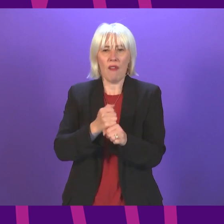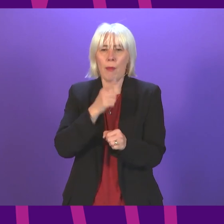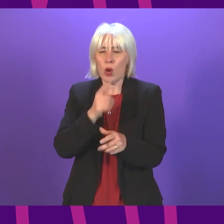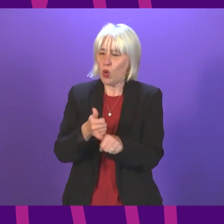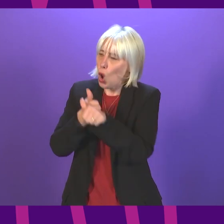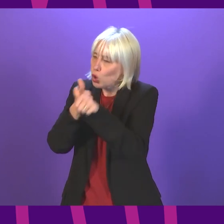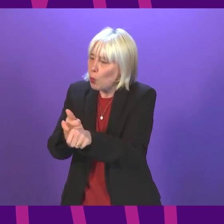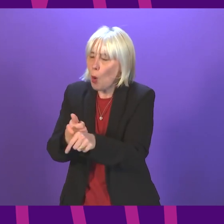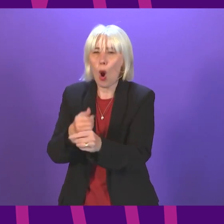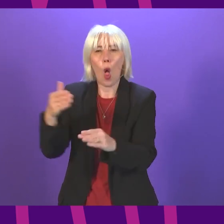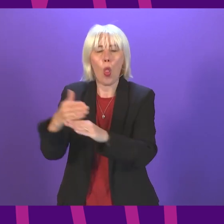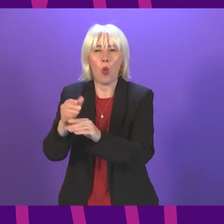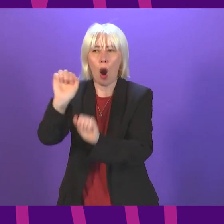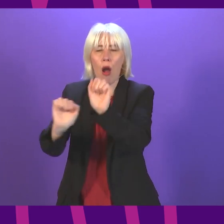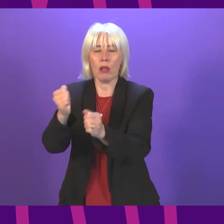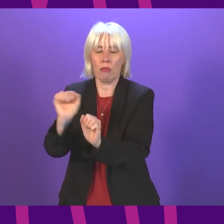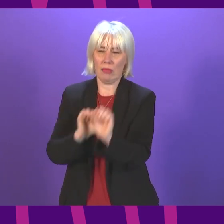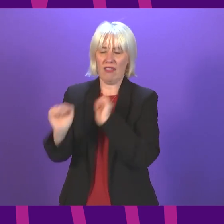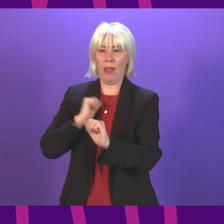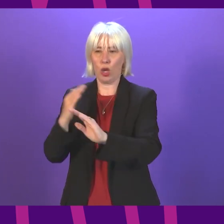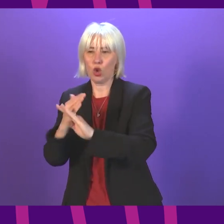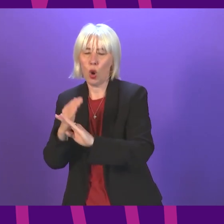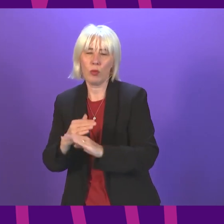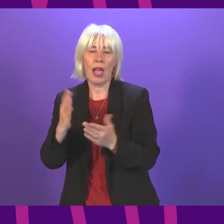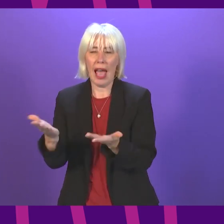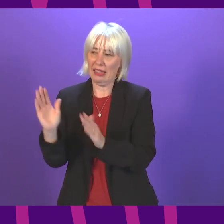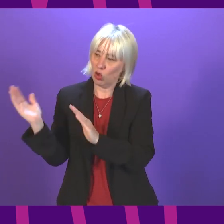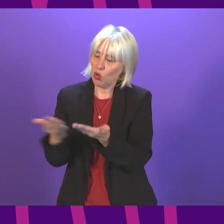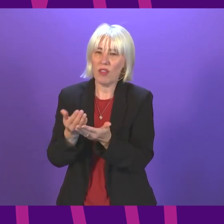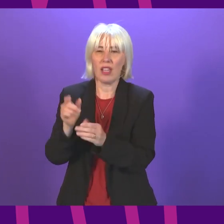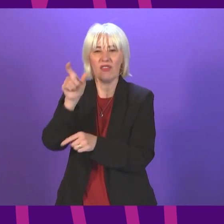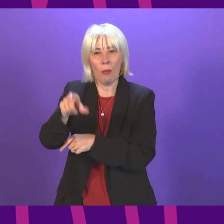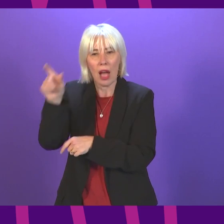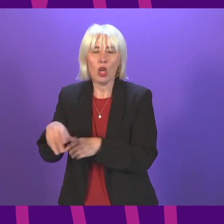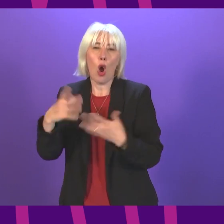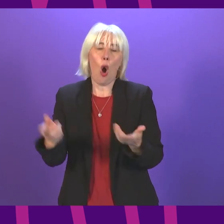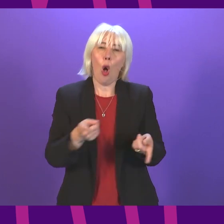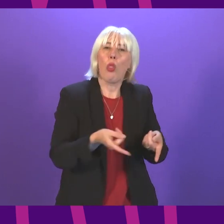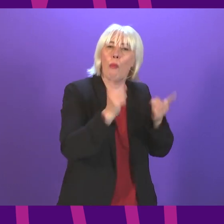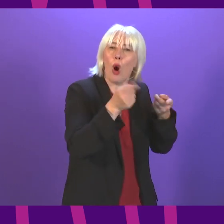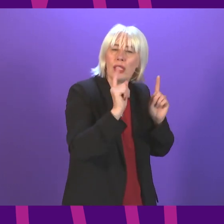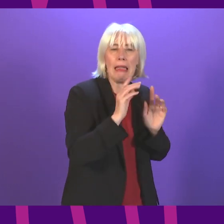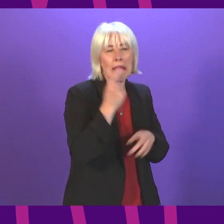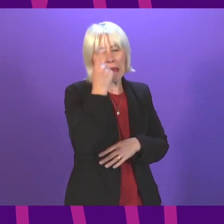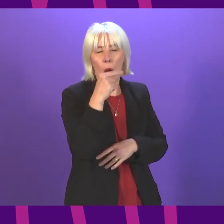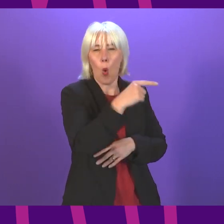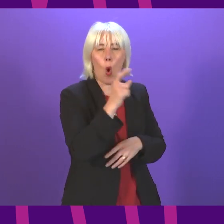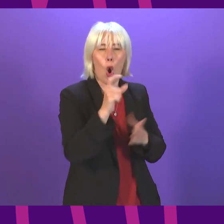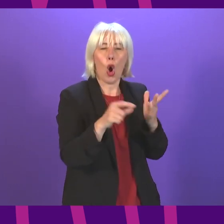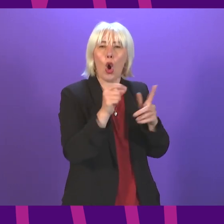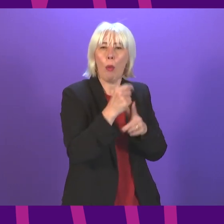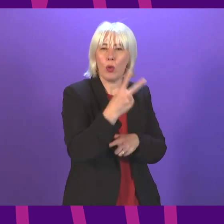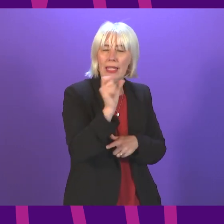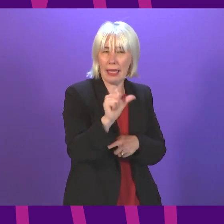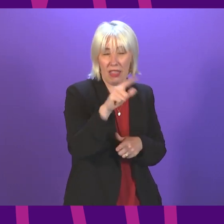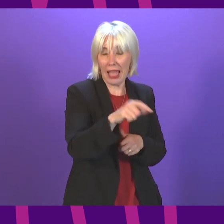The workers defending their jobs and conditions and services for passengers, or unreasonable bosses who, in the advent of COP26, are wrecking